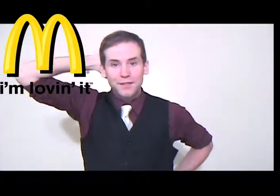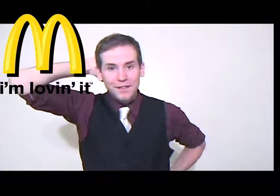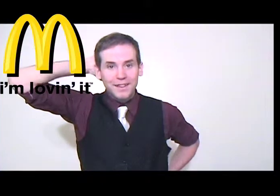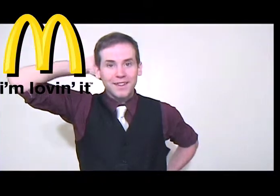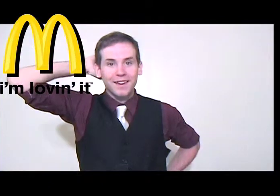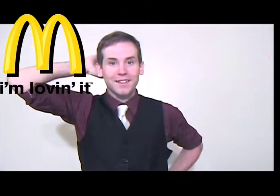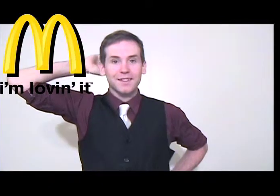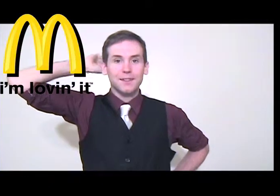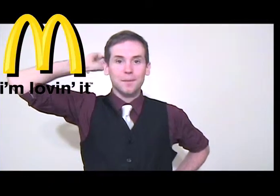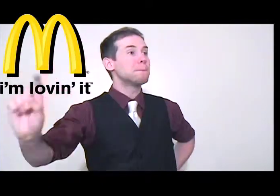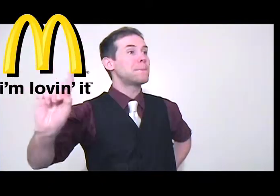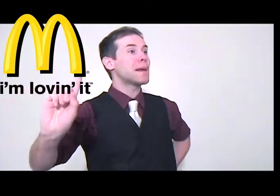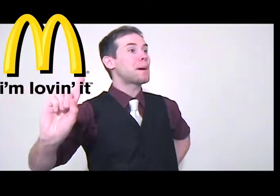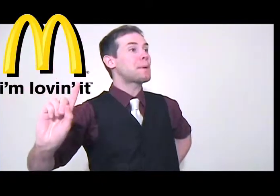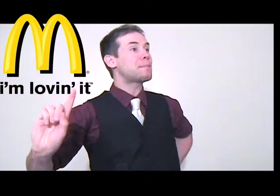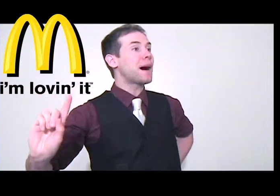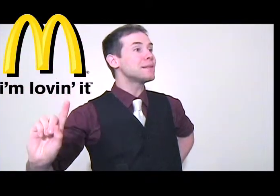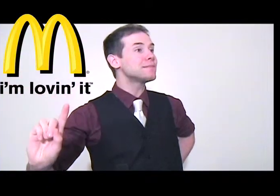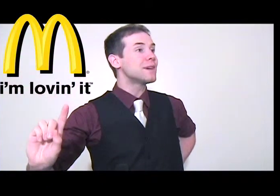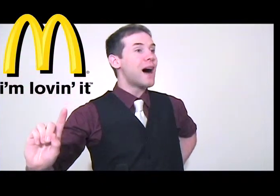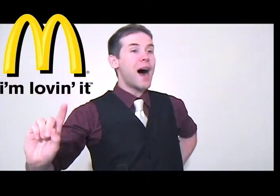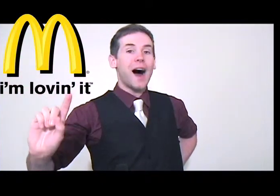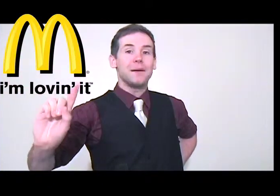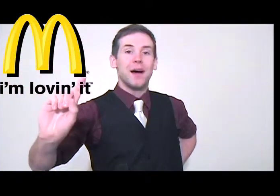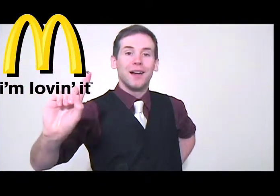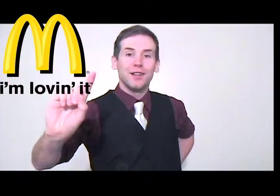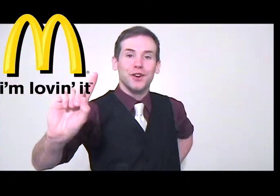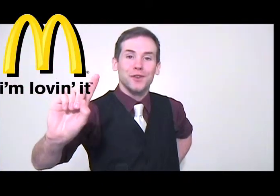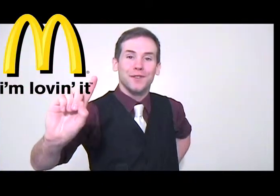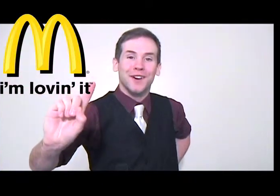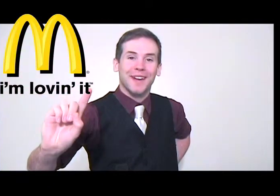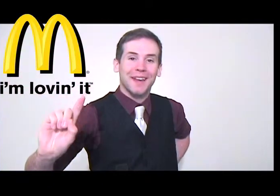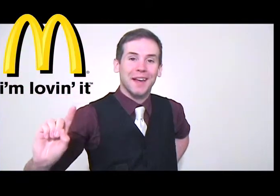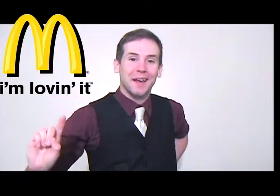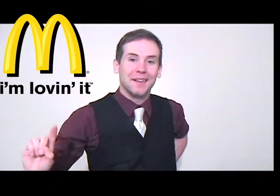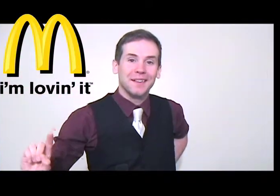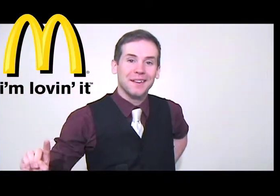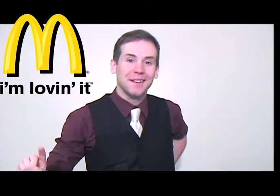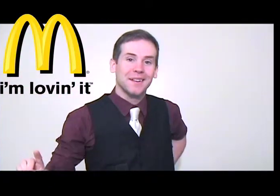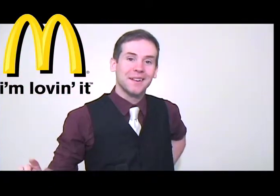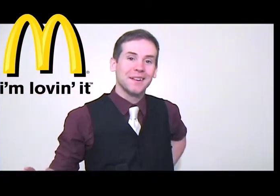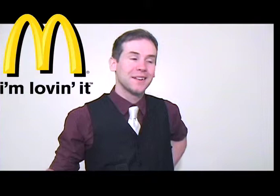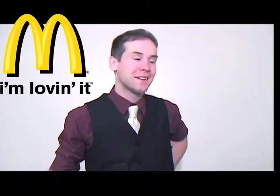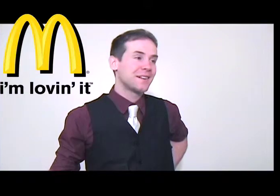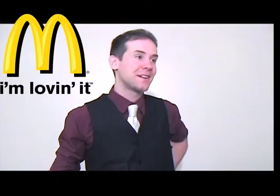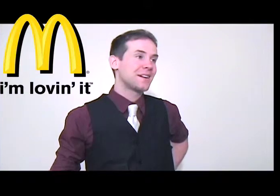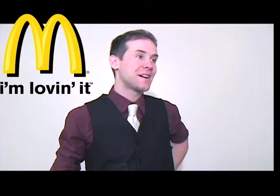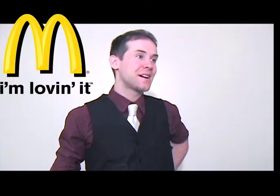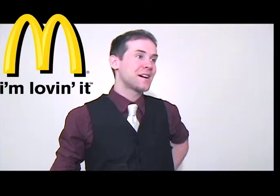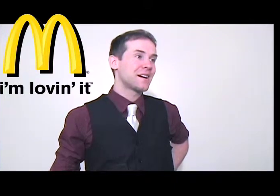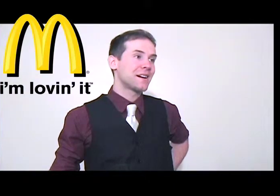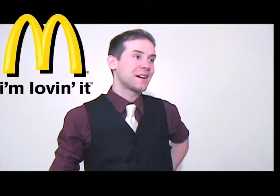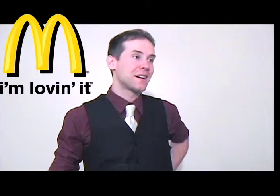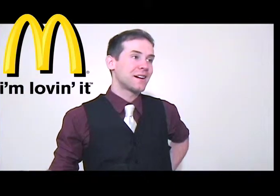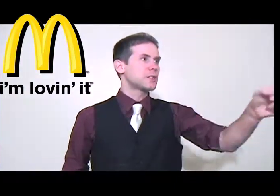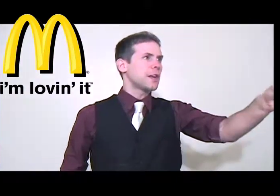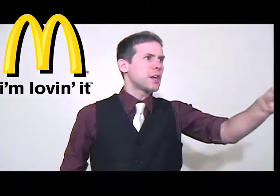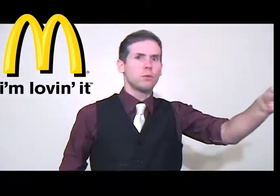favorite things. Ba-da-ba-ba-ba. I'm Louvre-ing it. Hey, you should write headlines for local newspapers. Shut it, you.